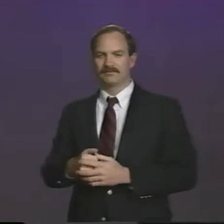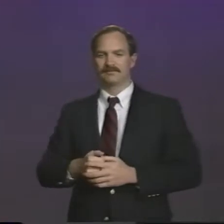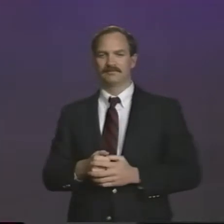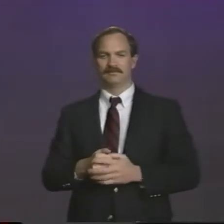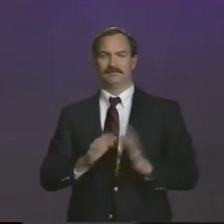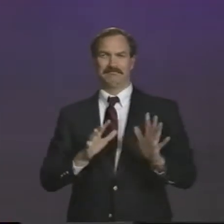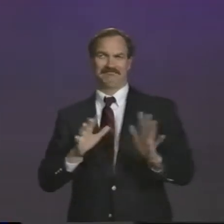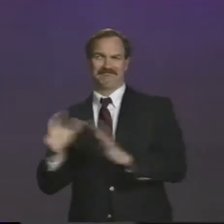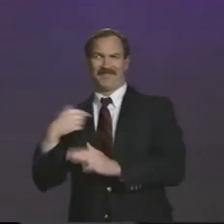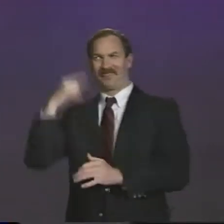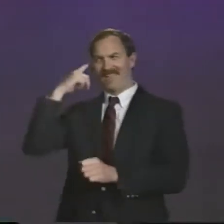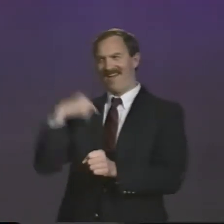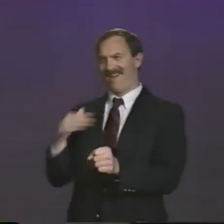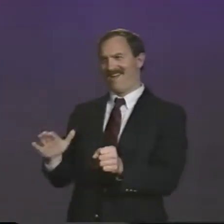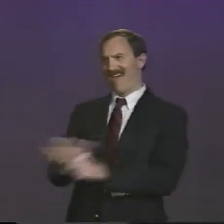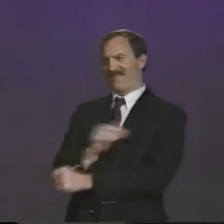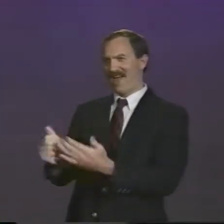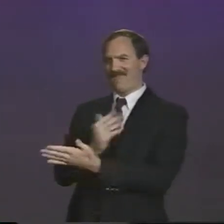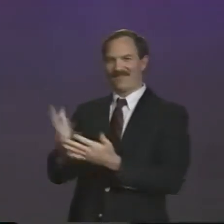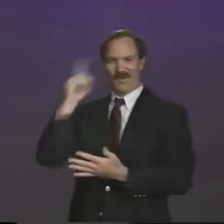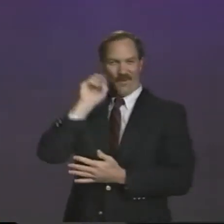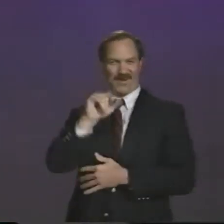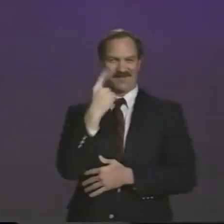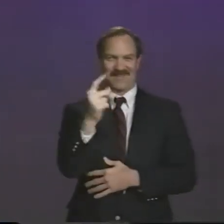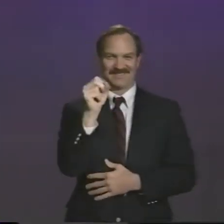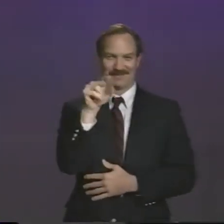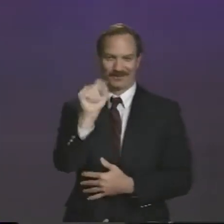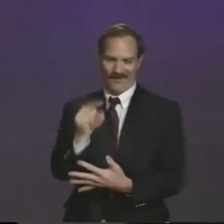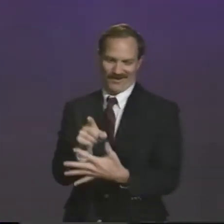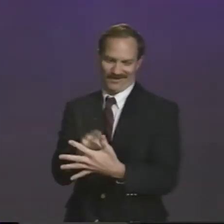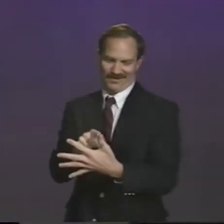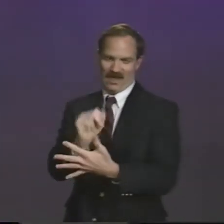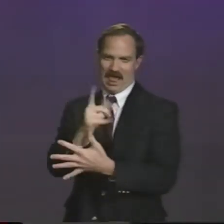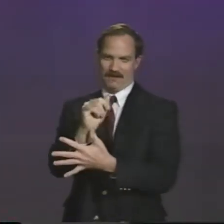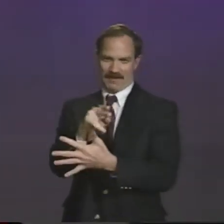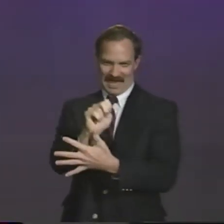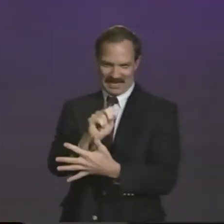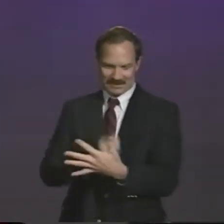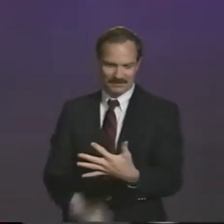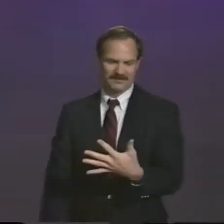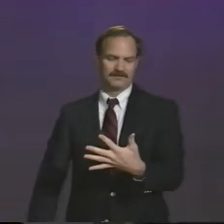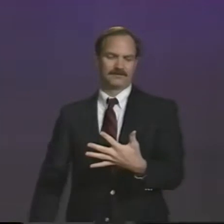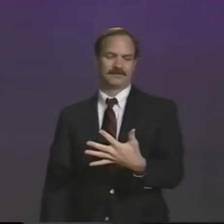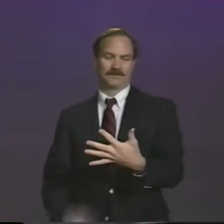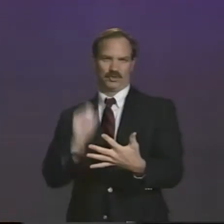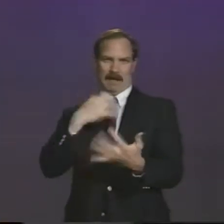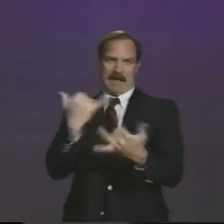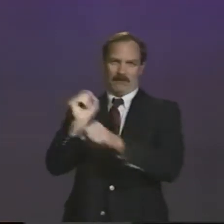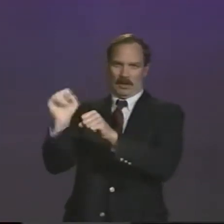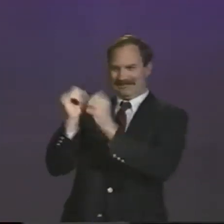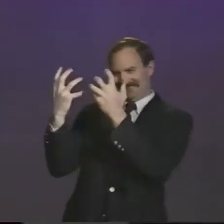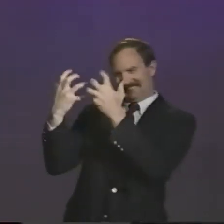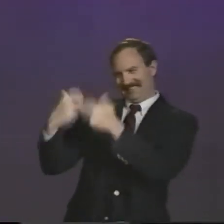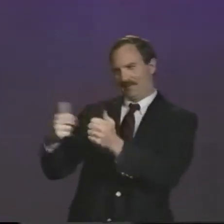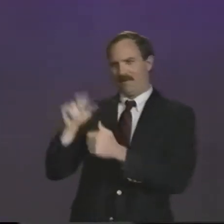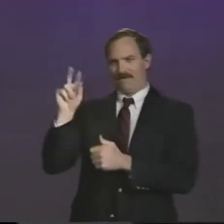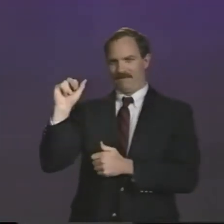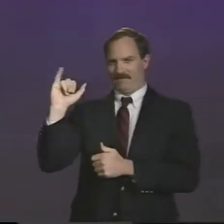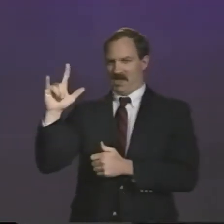up so far from each other and staggered so far away that they don't have as much trouble doing that. I think I've covered most of the sports that are involved in the Alpine. As I